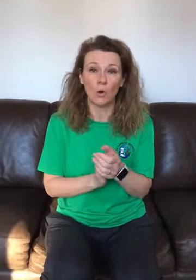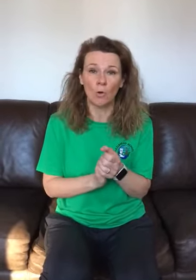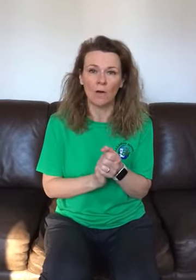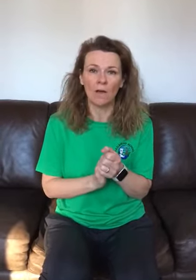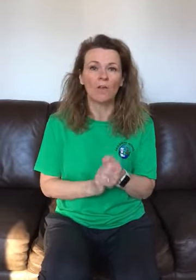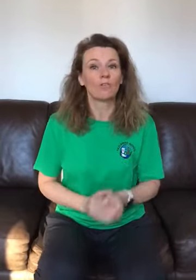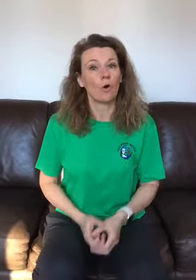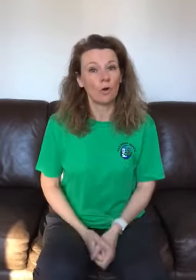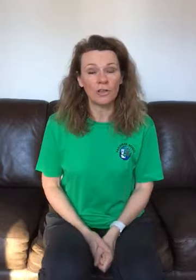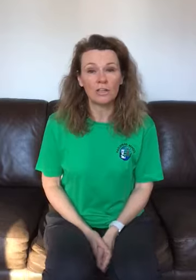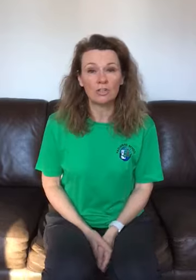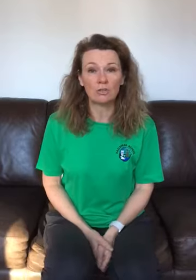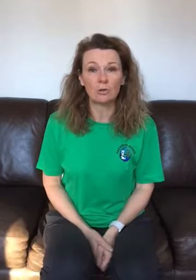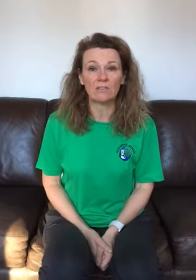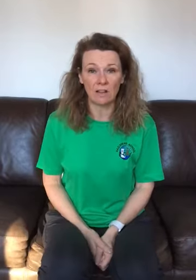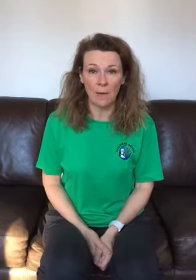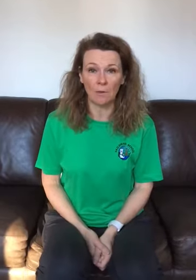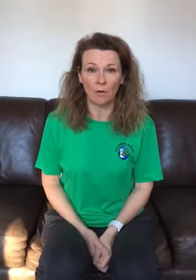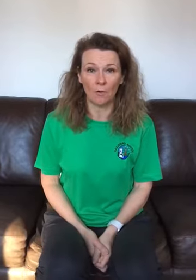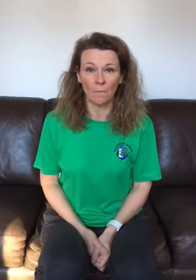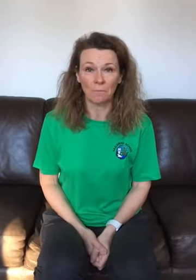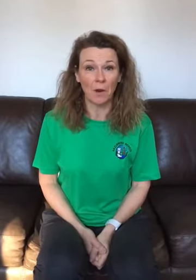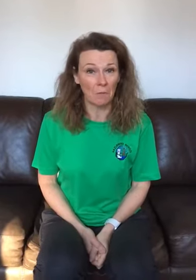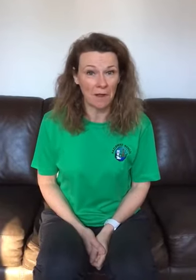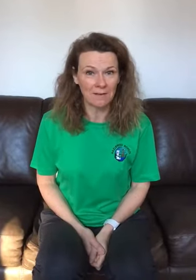So all you need to do is clap along. Are we ready?